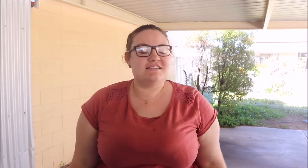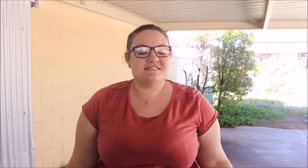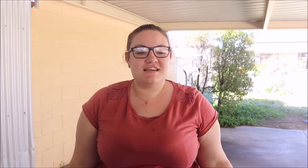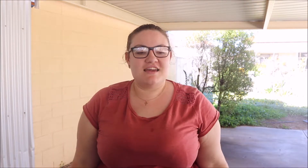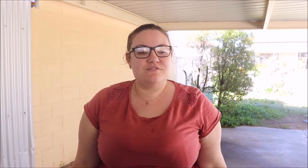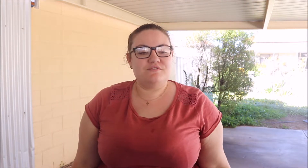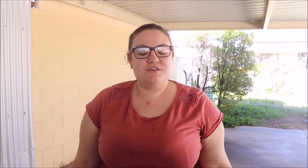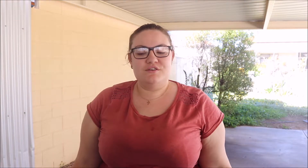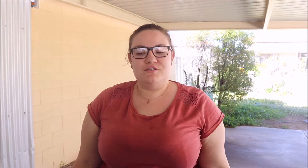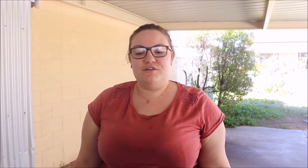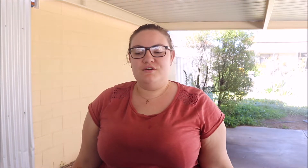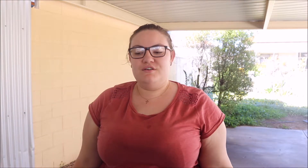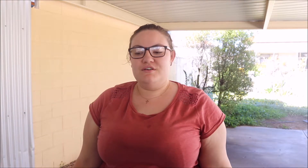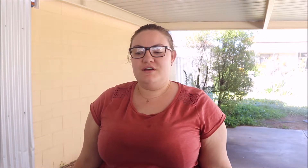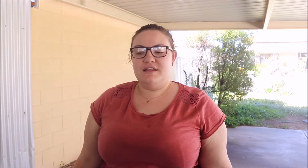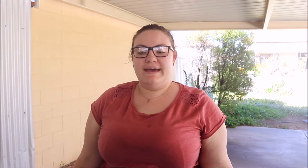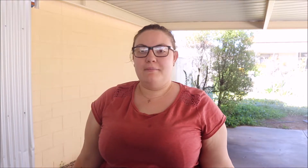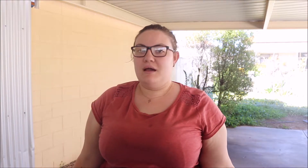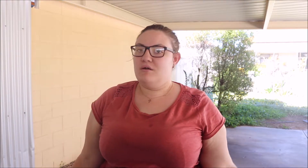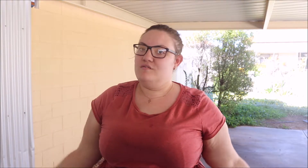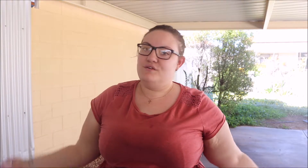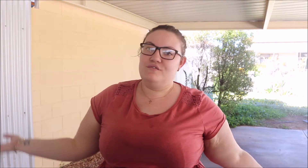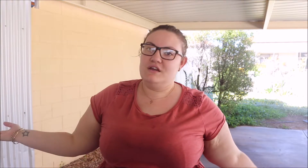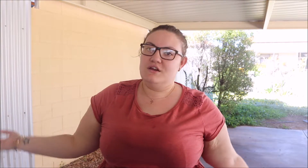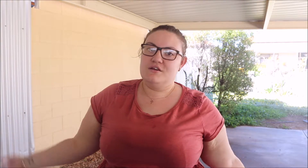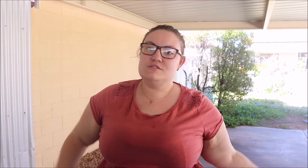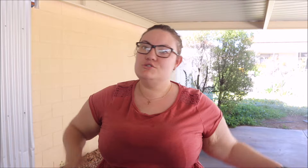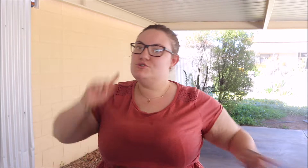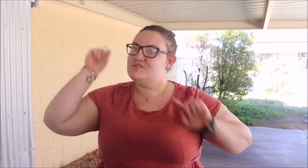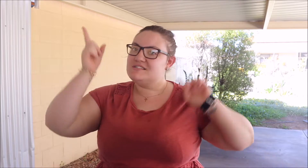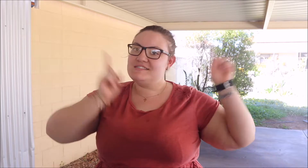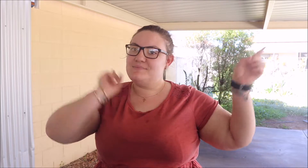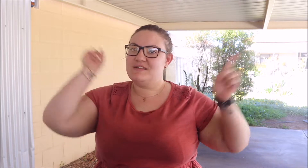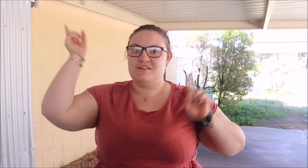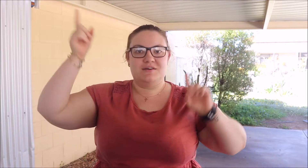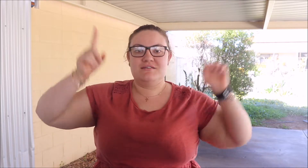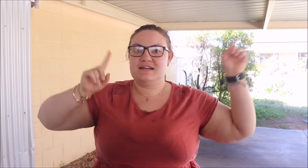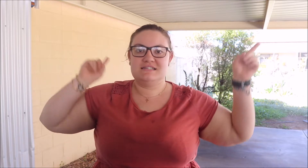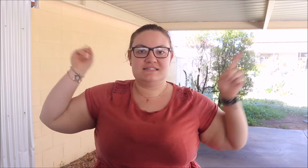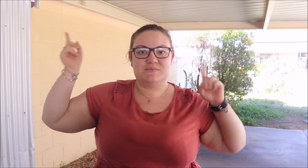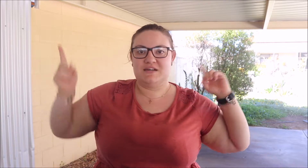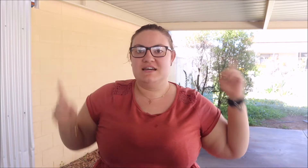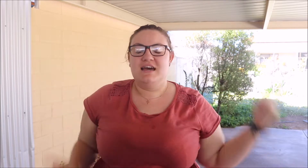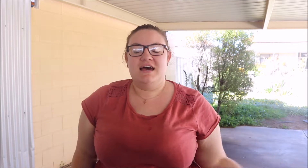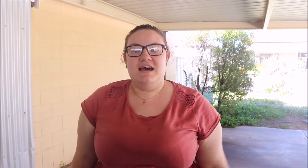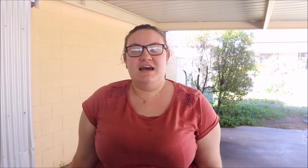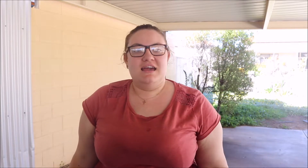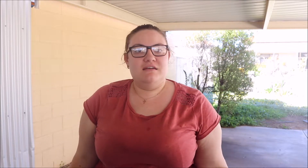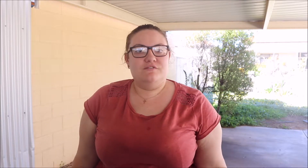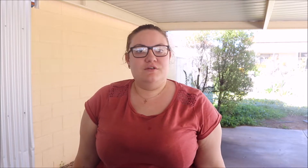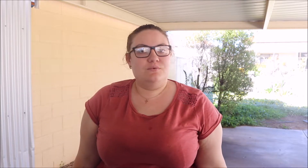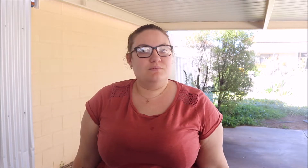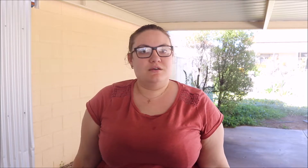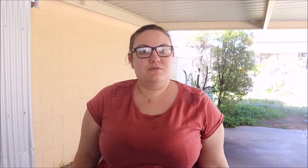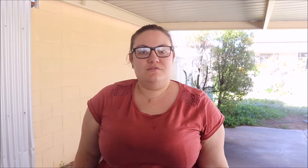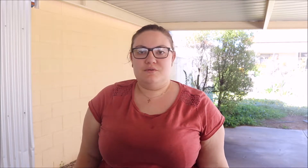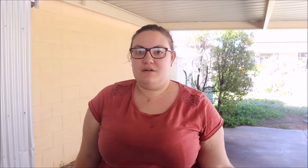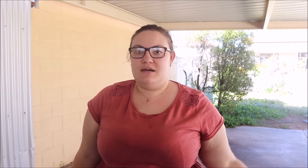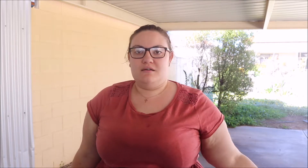if you like my review videos, do the same thing. I'll be around here somewhere. If you want me to review an item